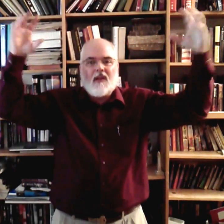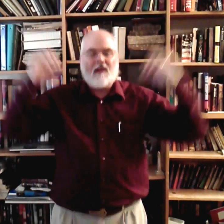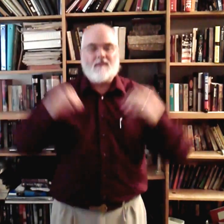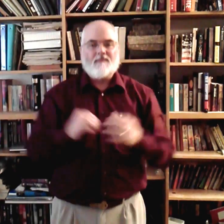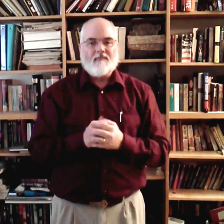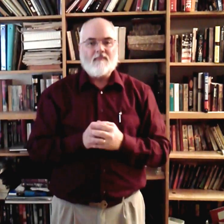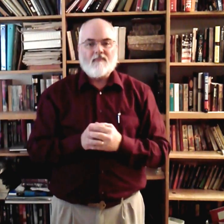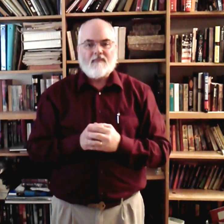air.